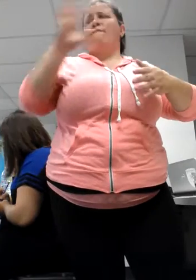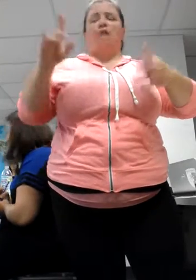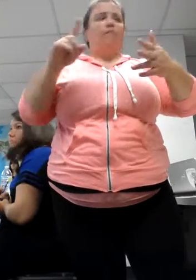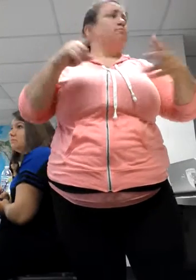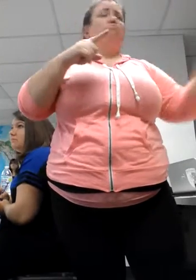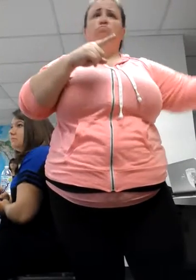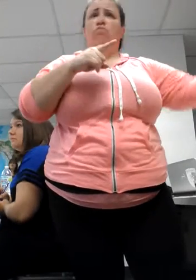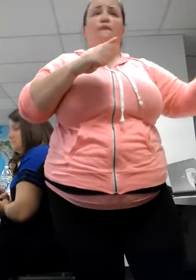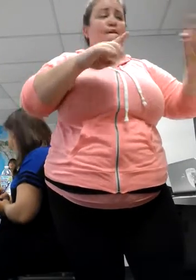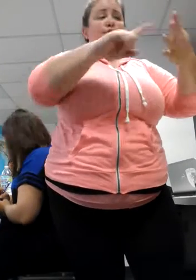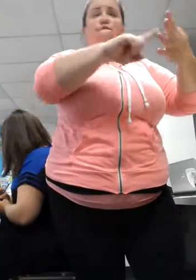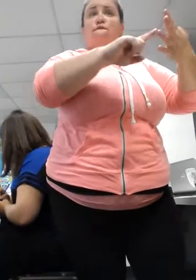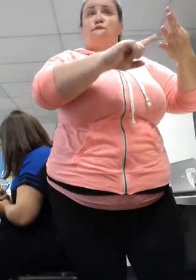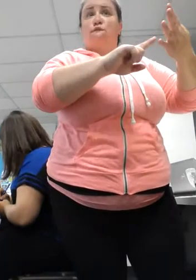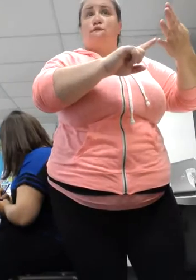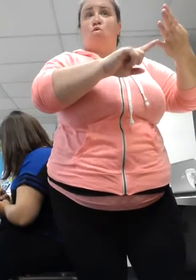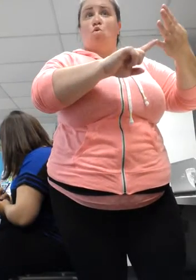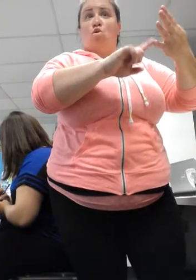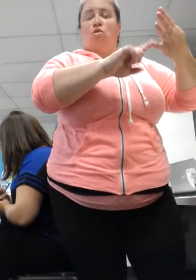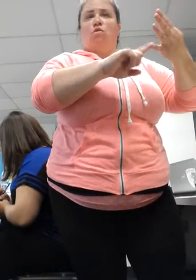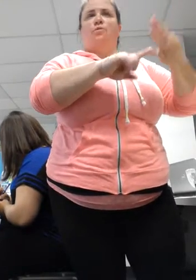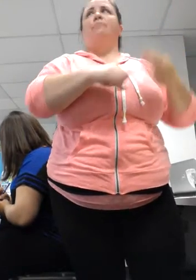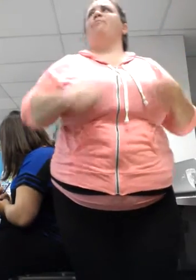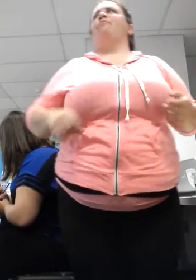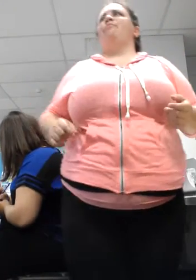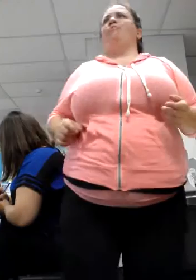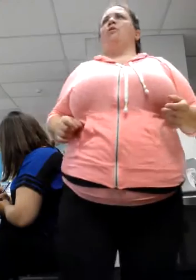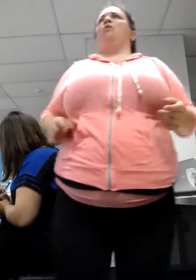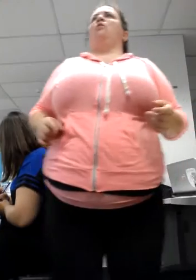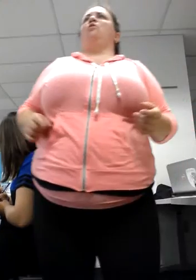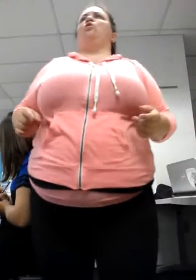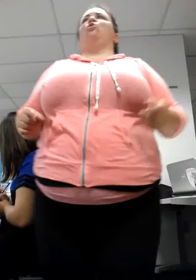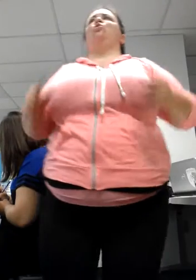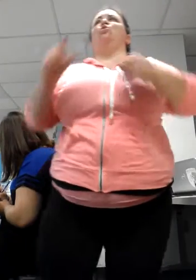Complete. Grammatically complete is what we're talking about.